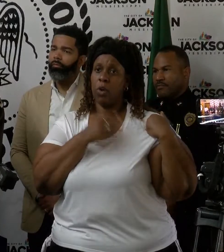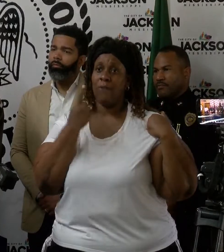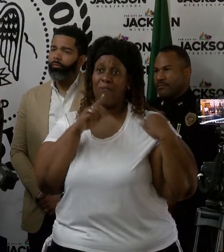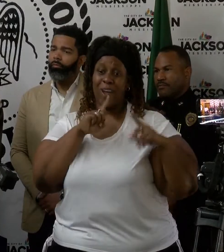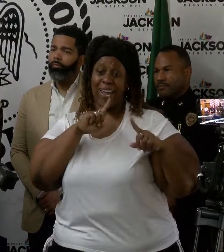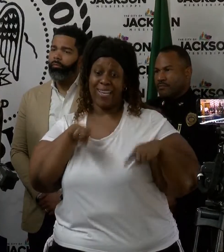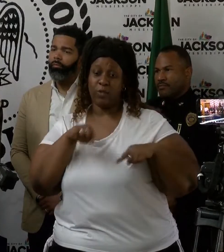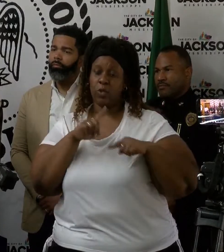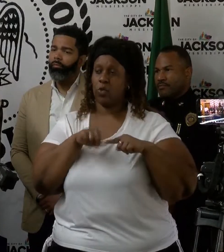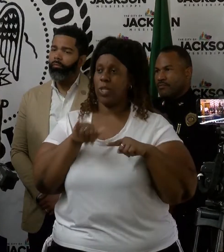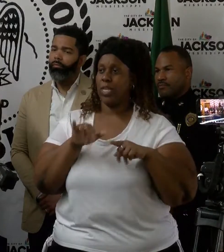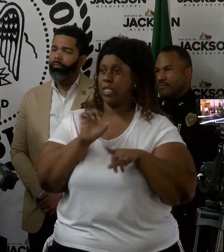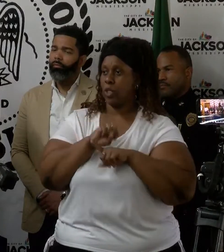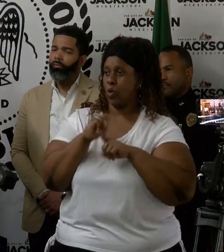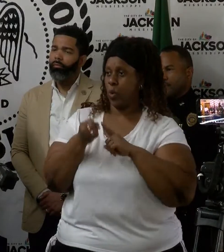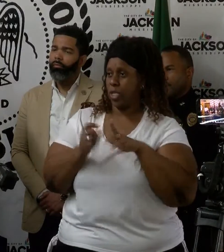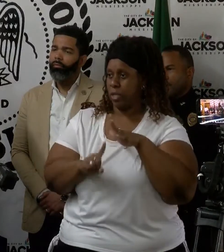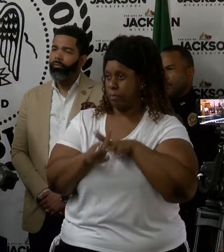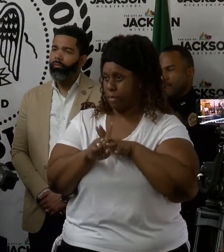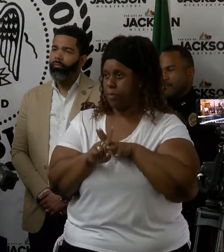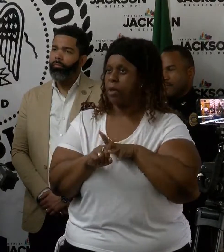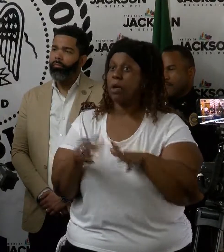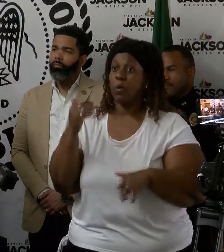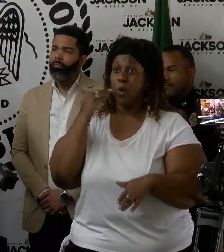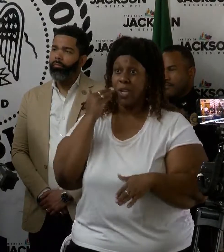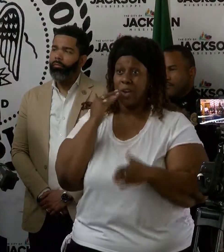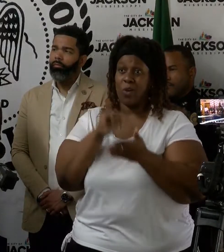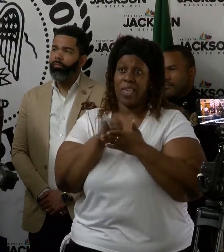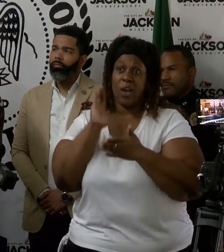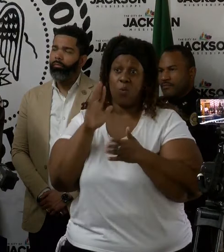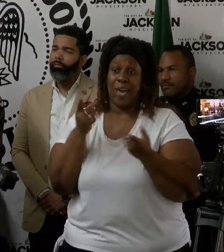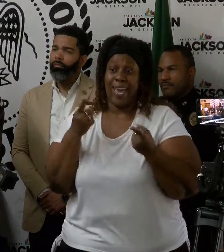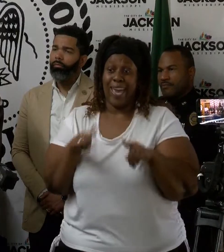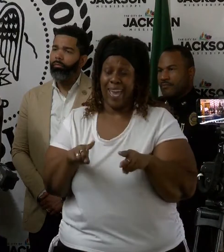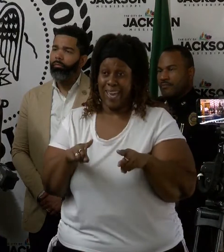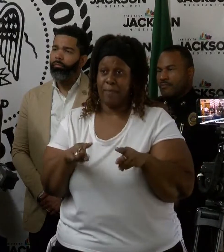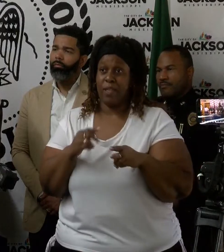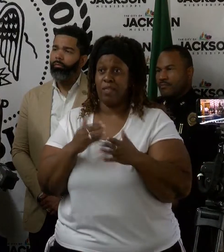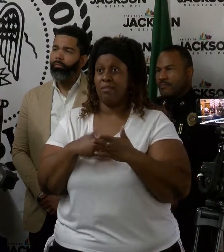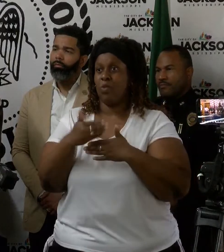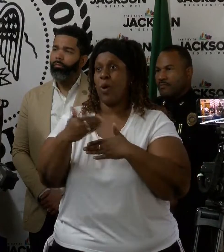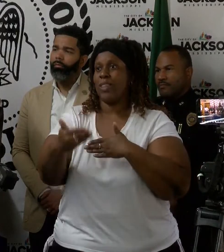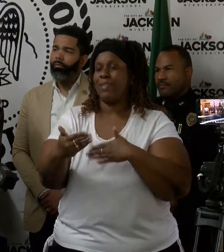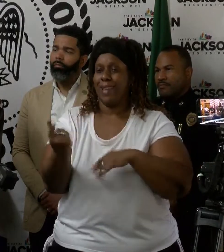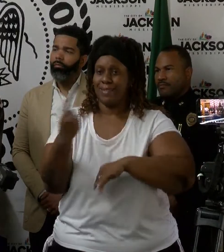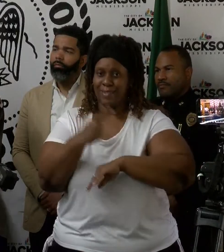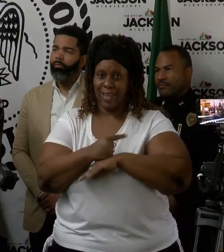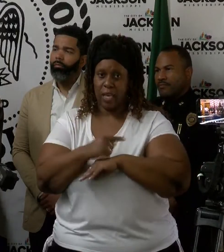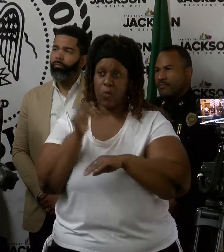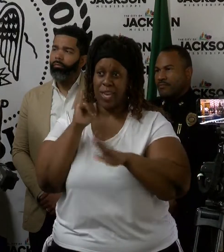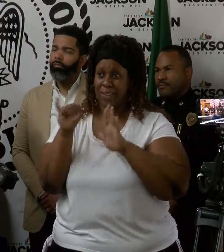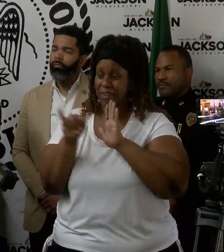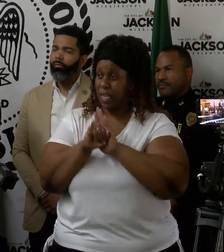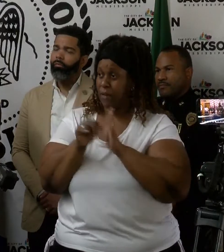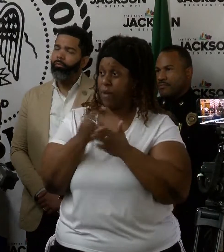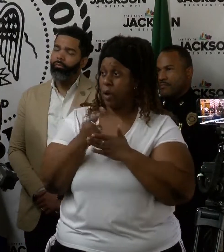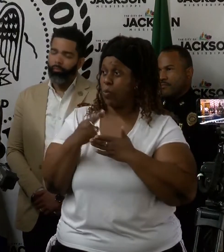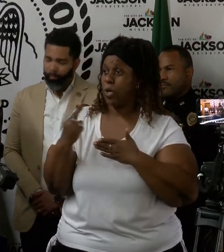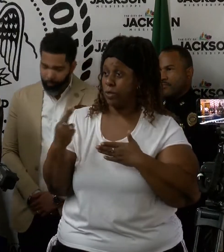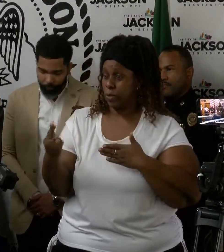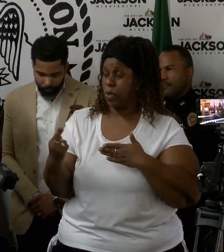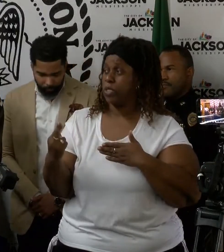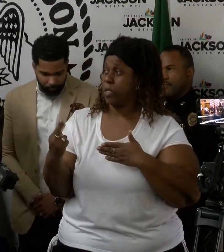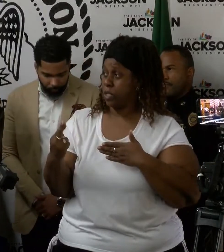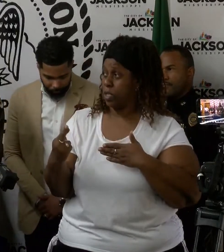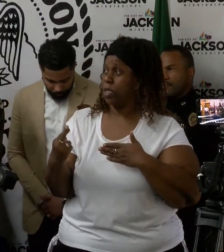this event as we do expect it to come about within the next few days as well. We have identified resources. We will